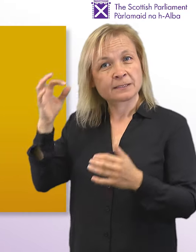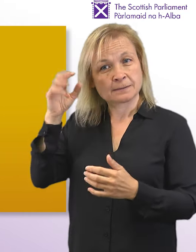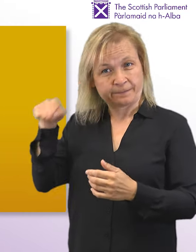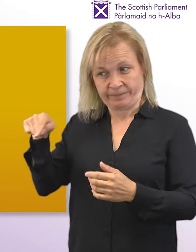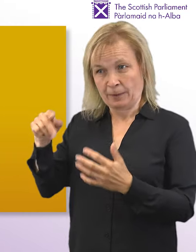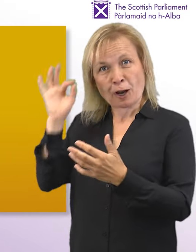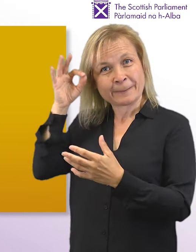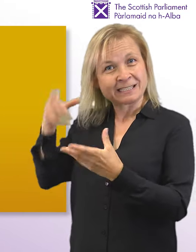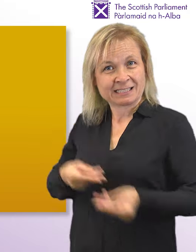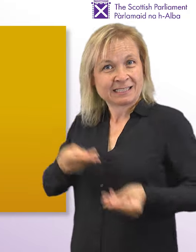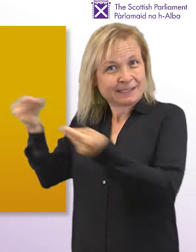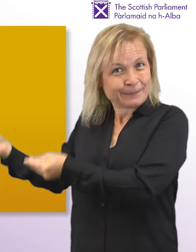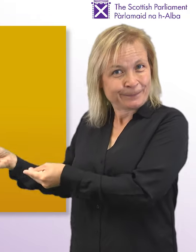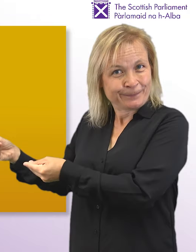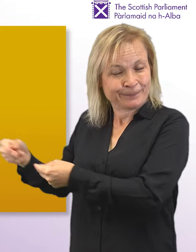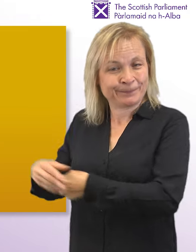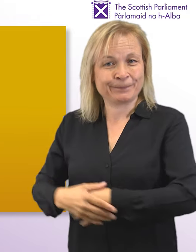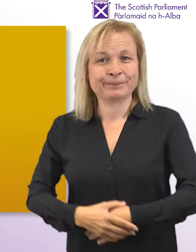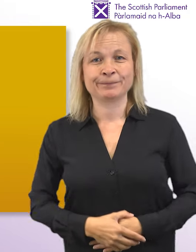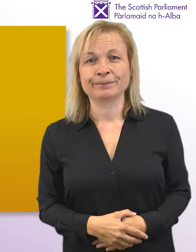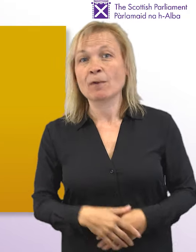to another Scottish Parliament Committee.